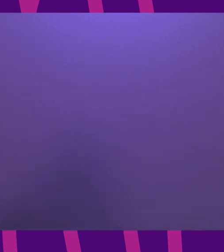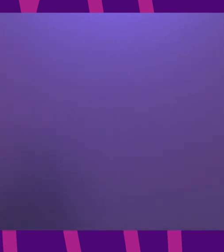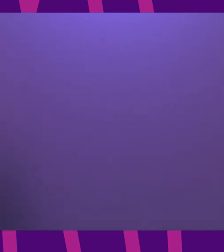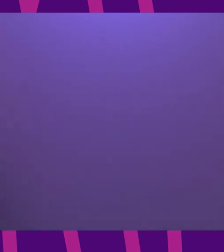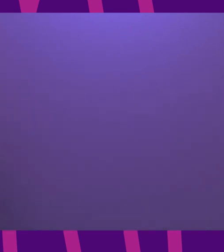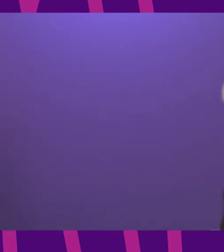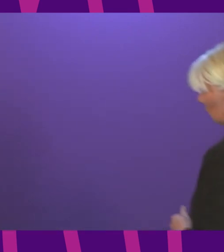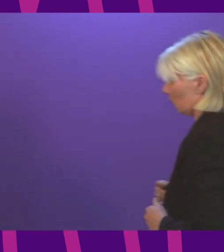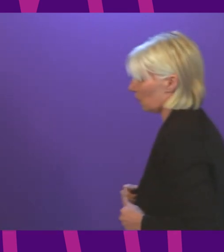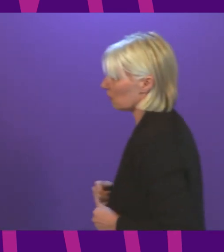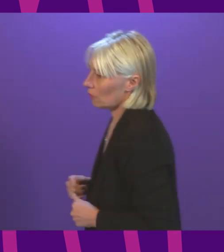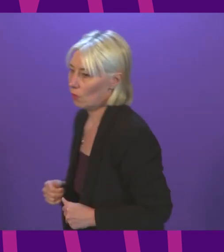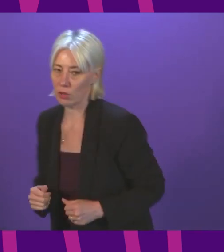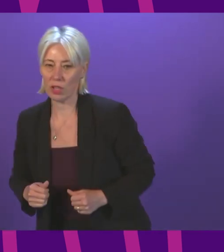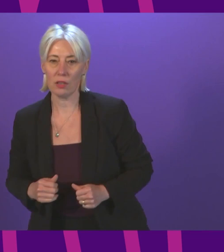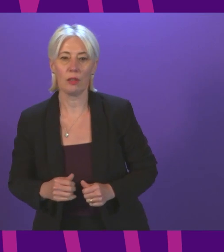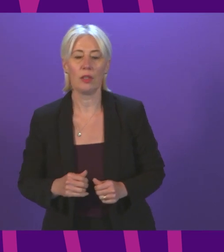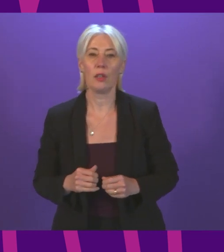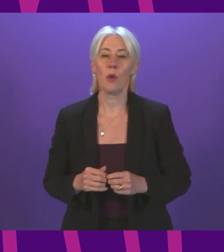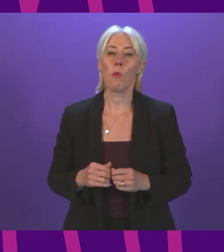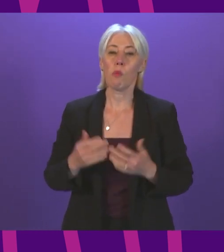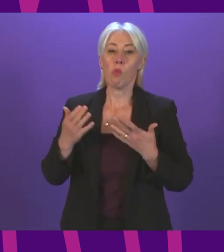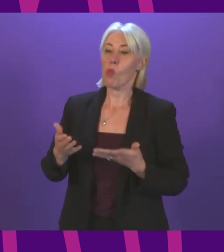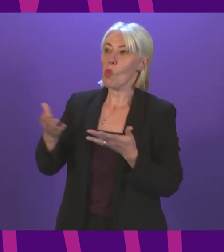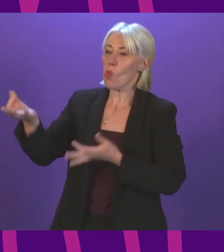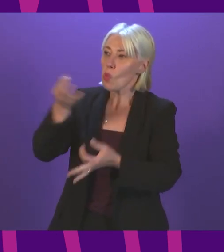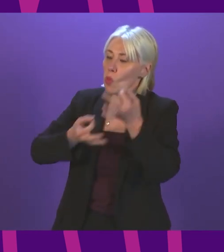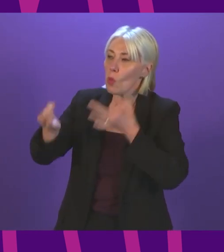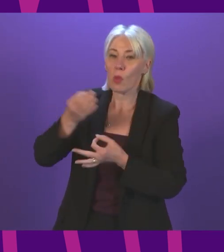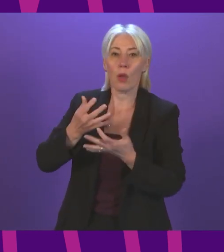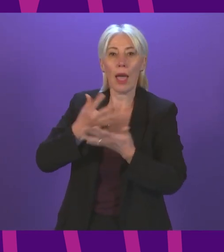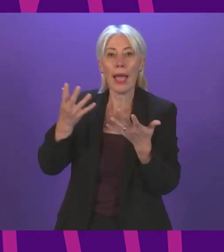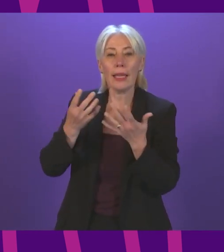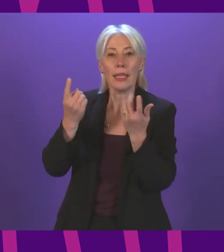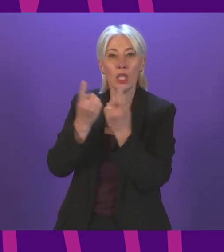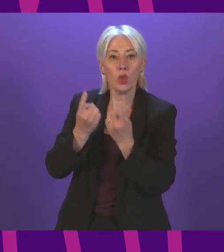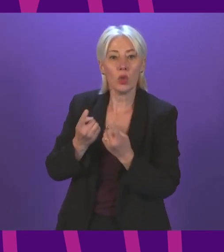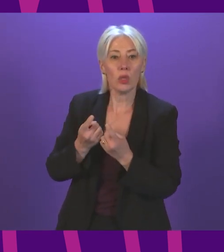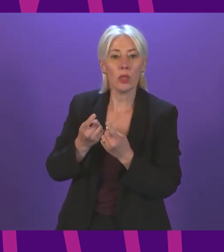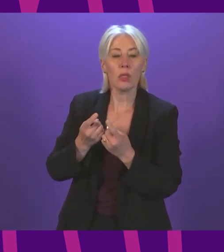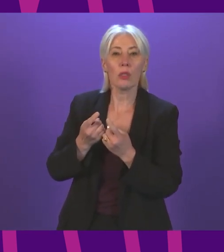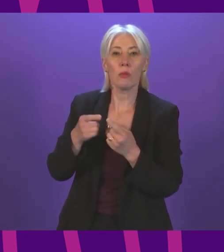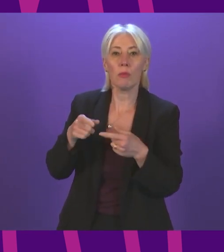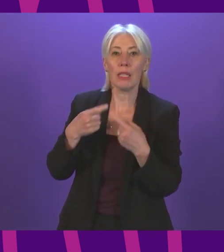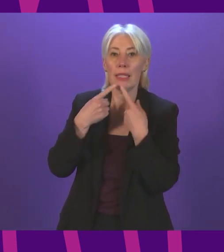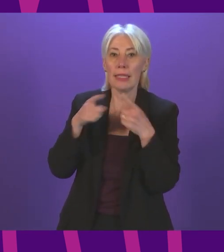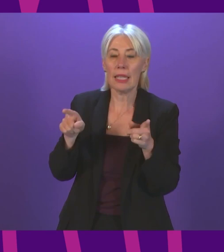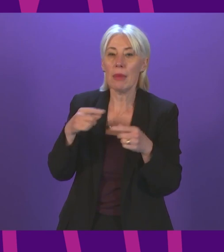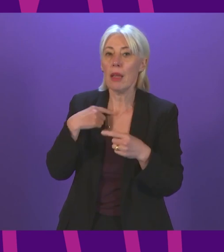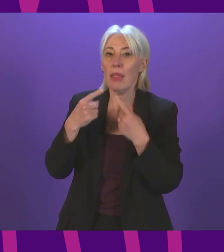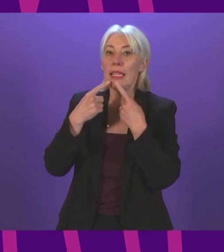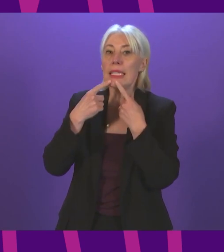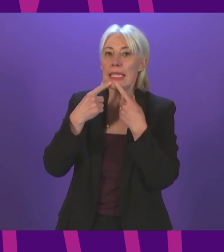Secretary. The Cabinet Secretary will now take questions on the issues raised in his statement. I conscious the statement is overrun for